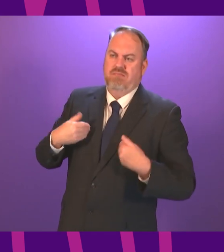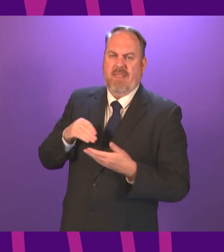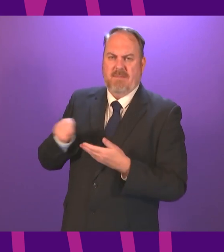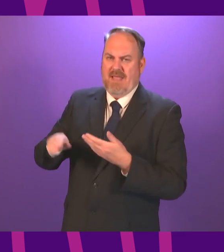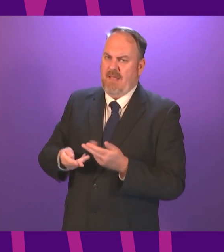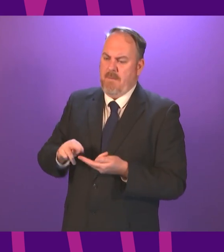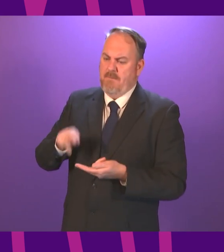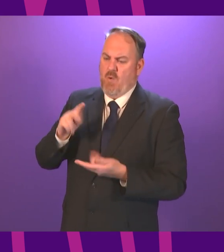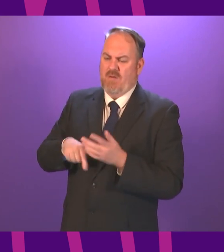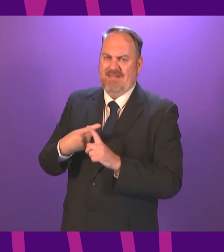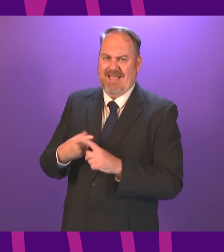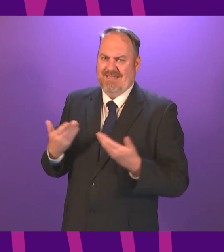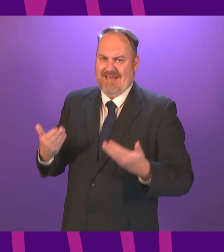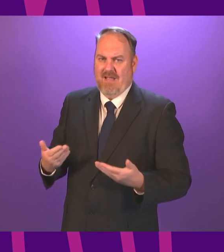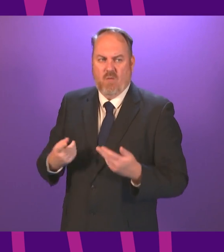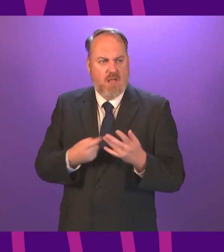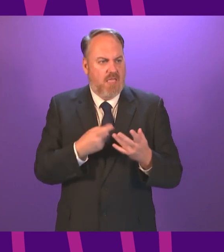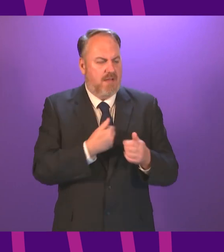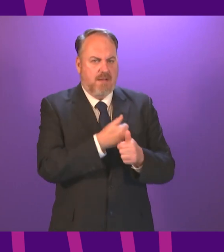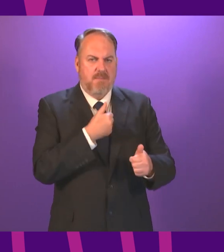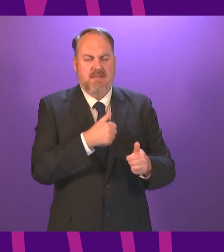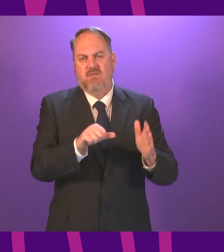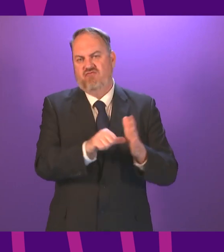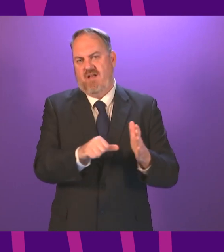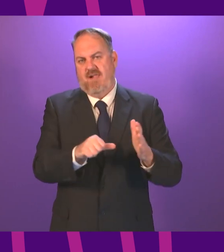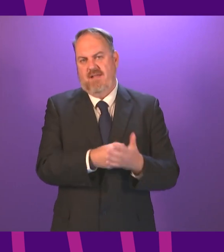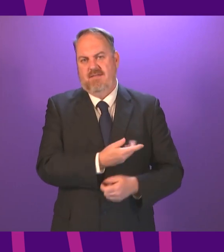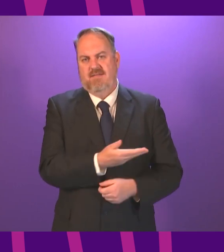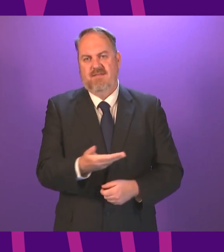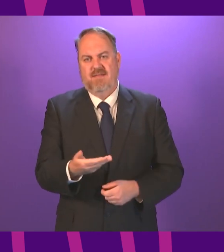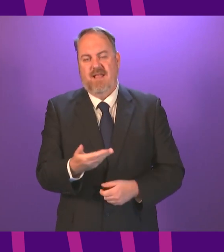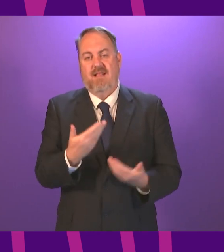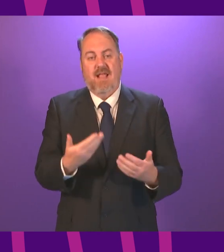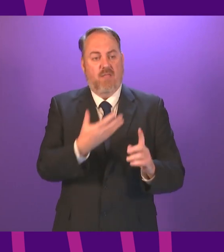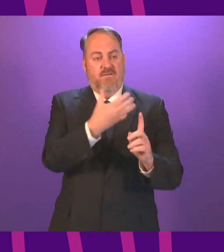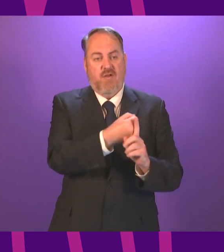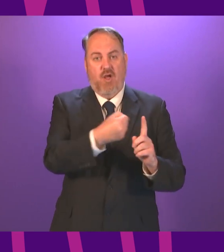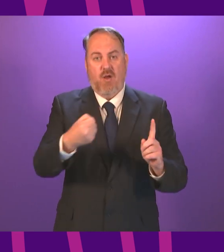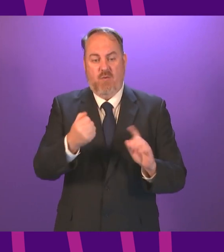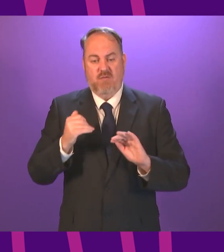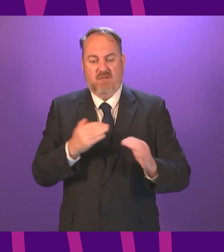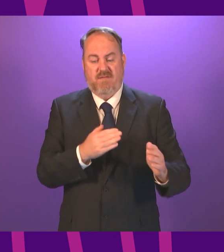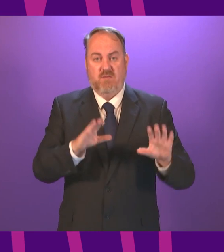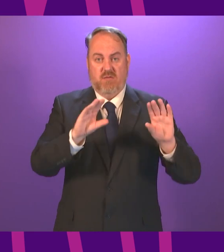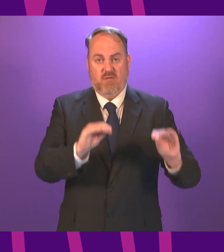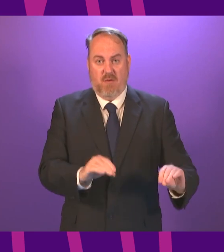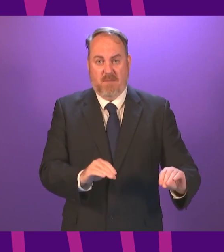right now however others have clearly not done well and with the ending of the furlough scheme the economy may take a